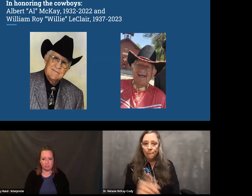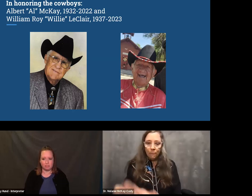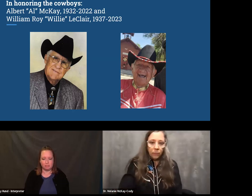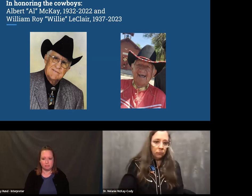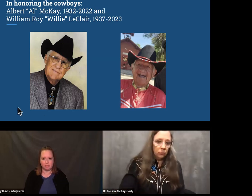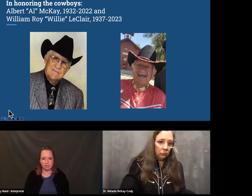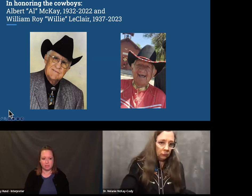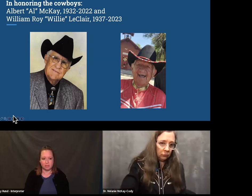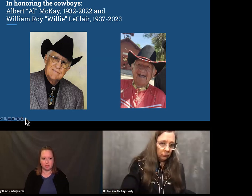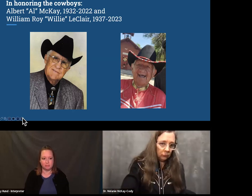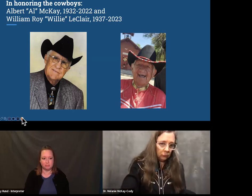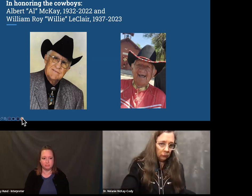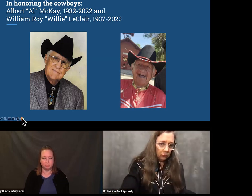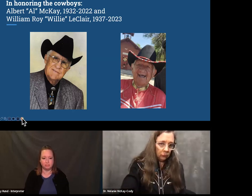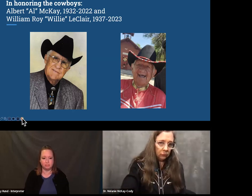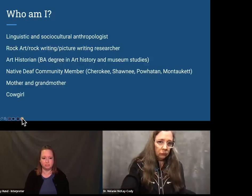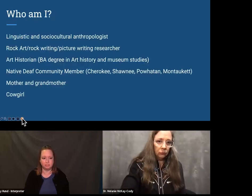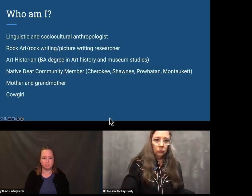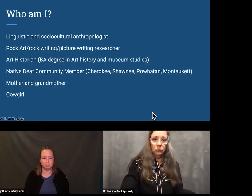honor them. It is good.